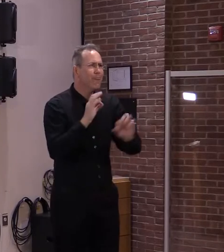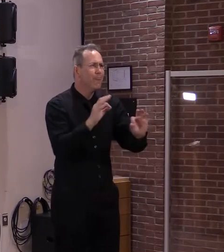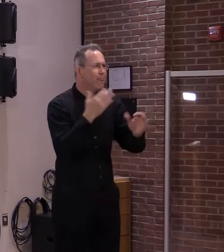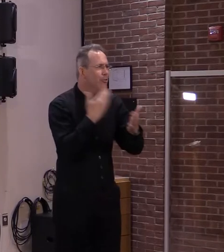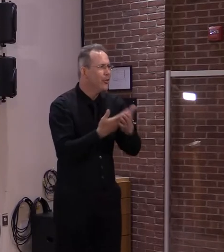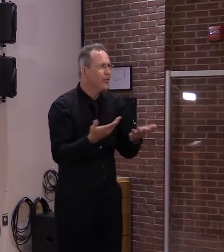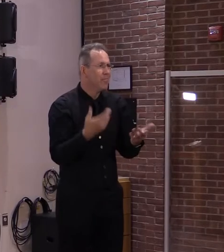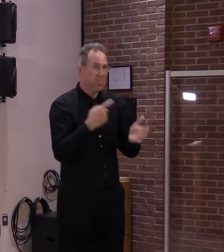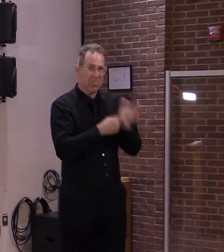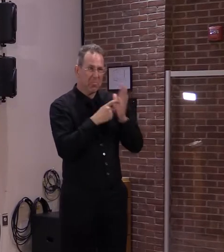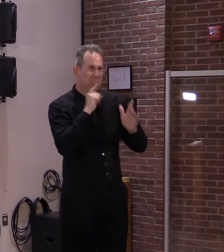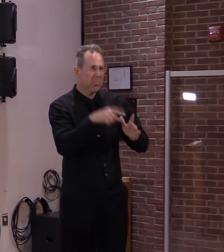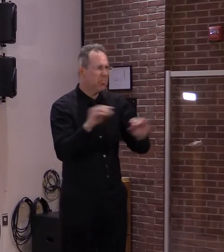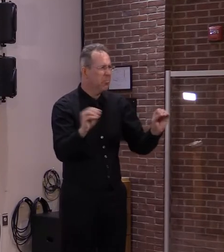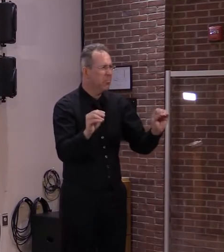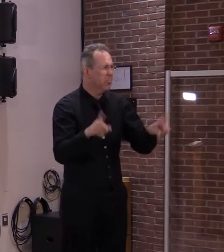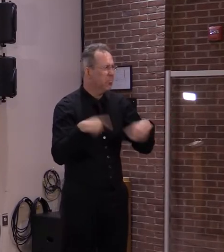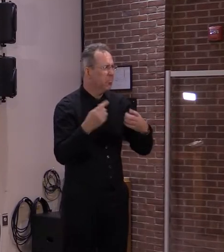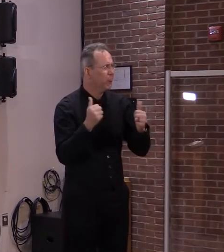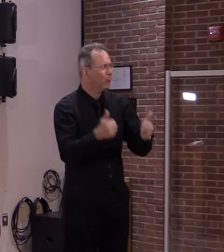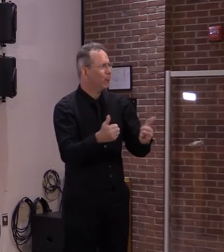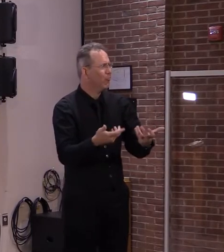I don't know if the governor wants to say anything.